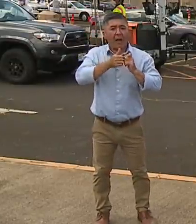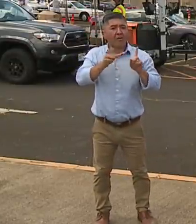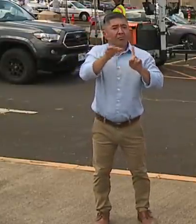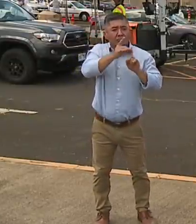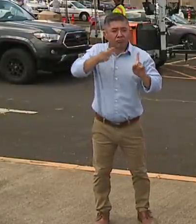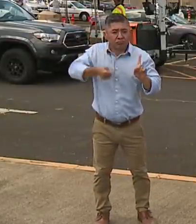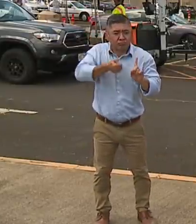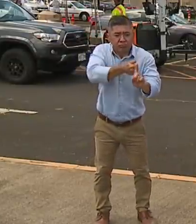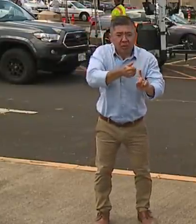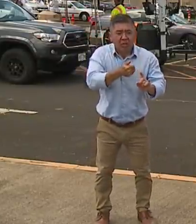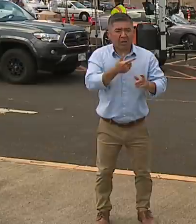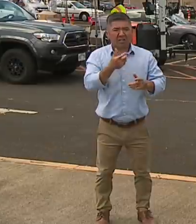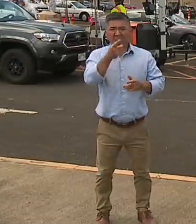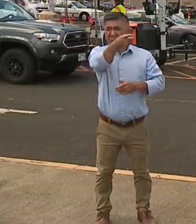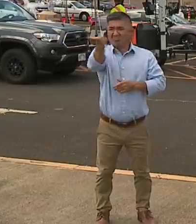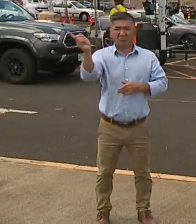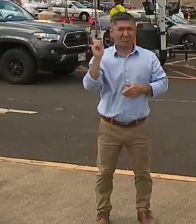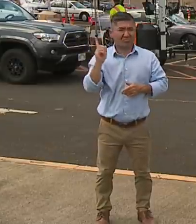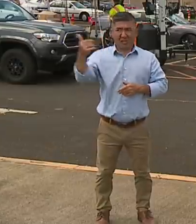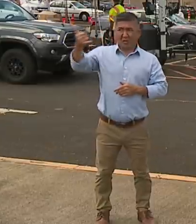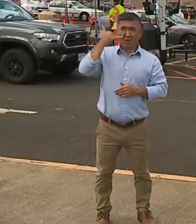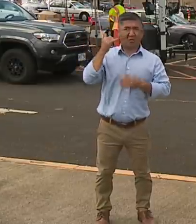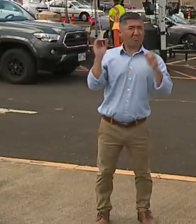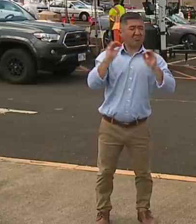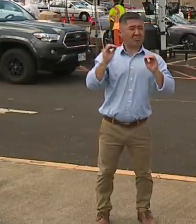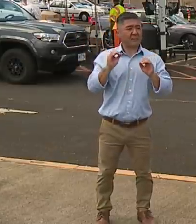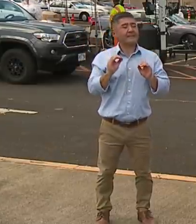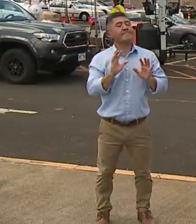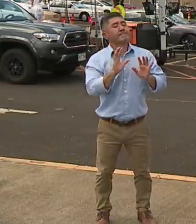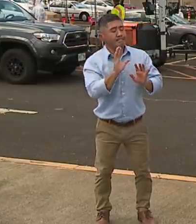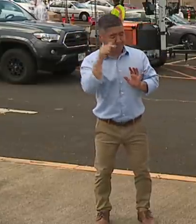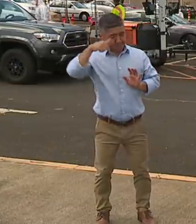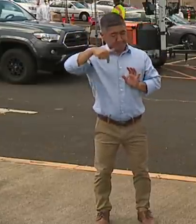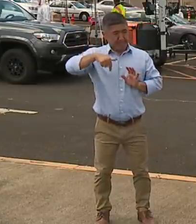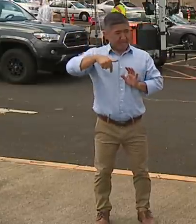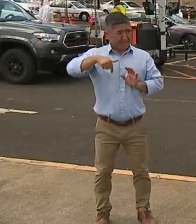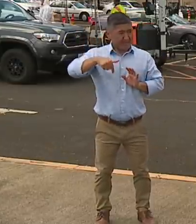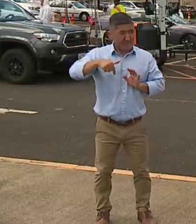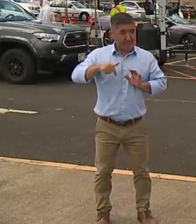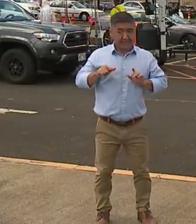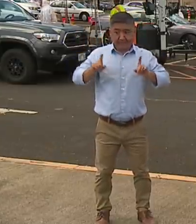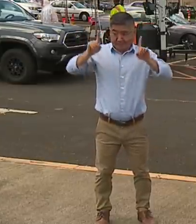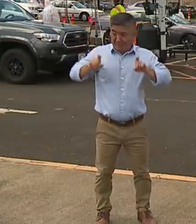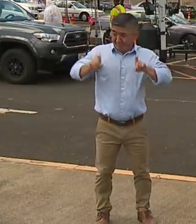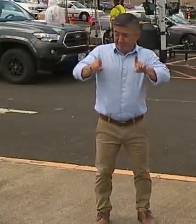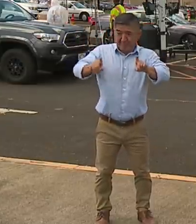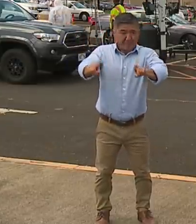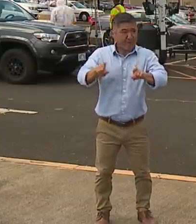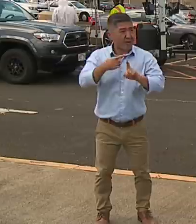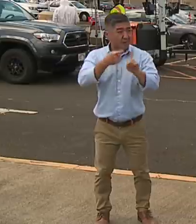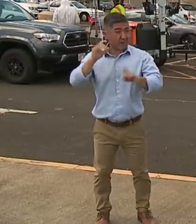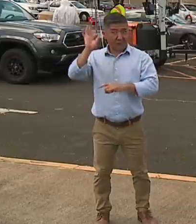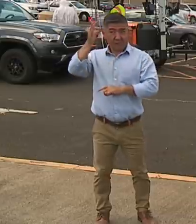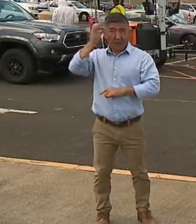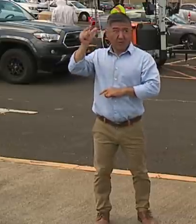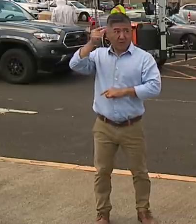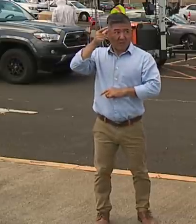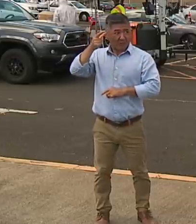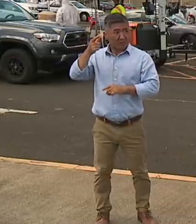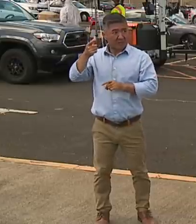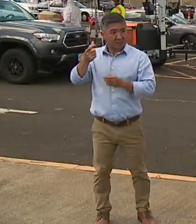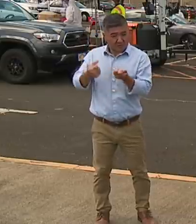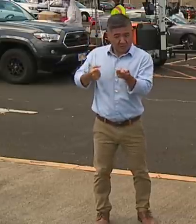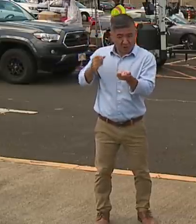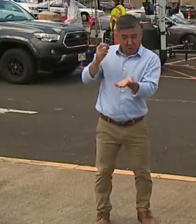have said they've not been contacted quickly. Part of the beauty of the surge testing program brought to us by the federal government is that people go